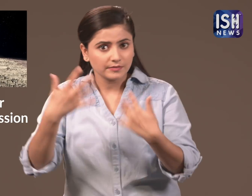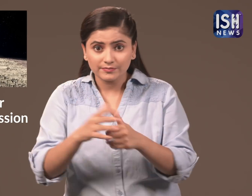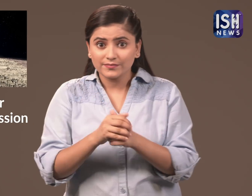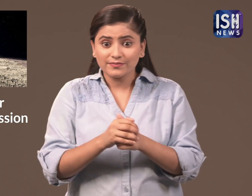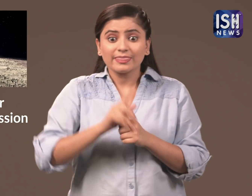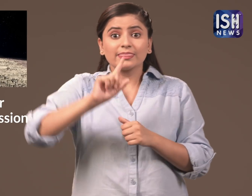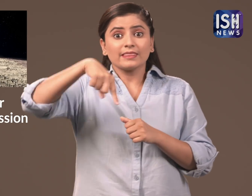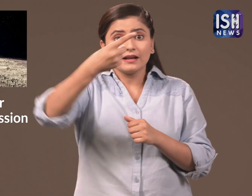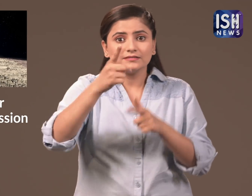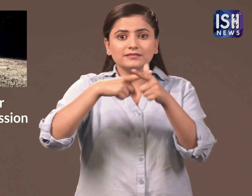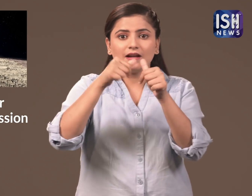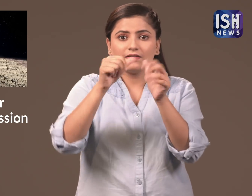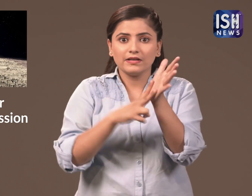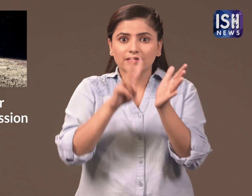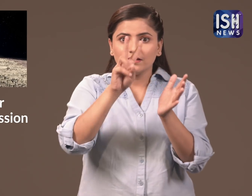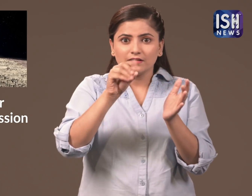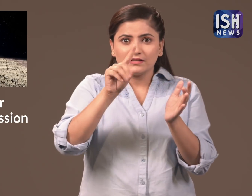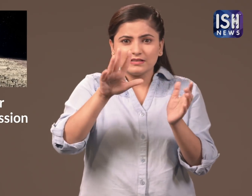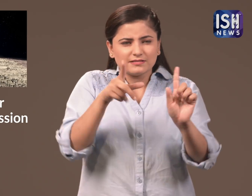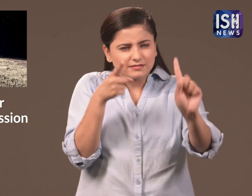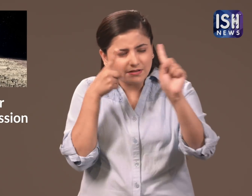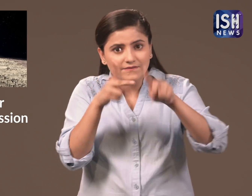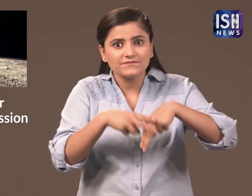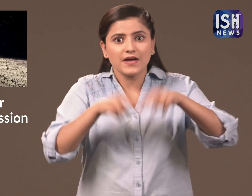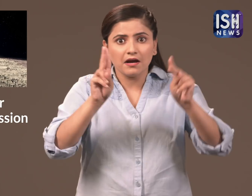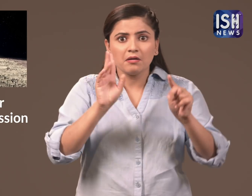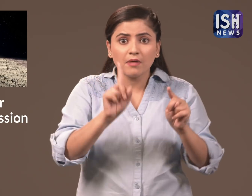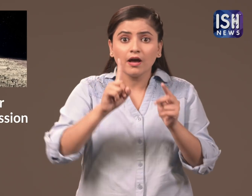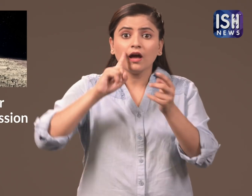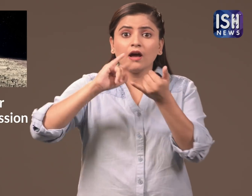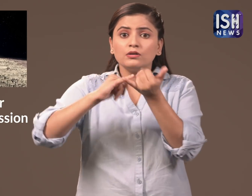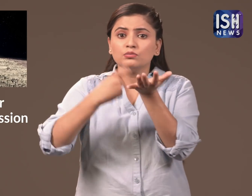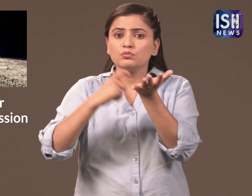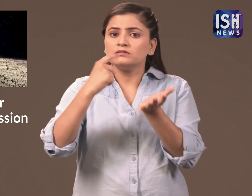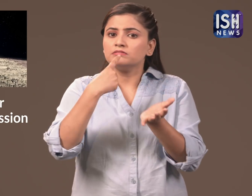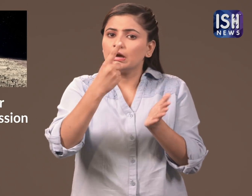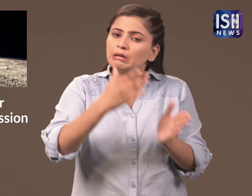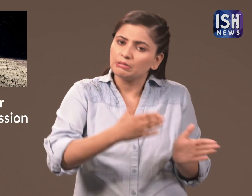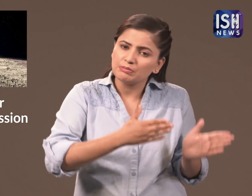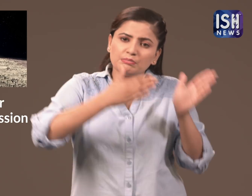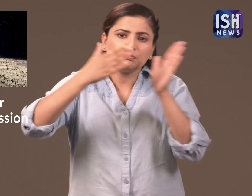In January 2019 too, the ISRO missed their deadline for the same reason.